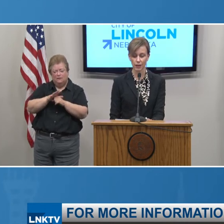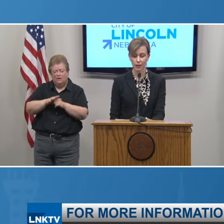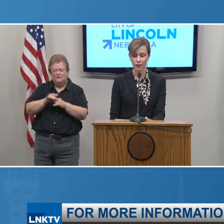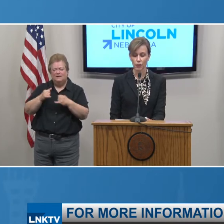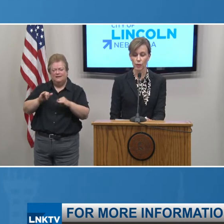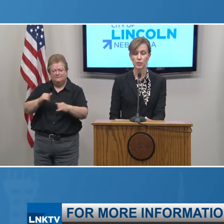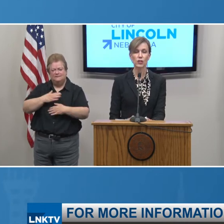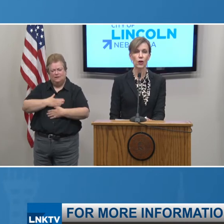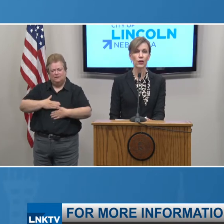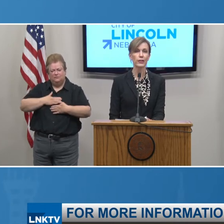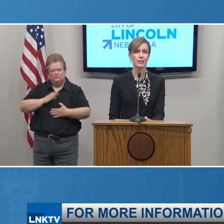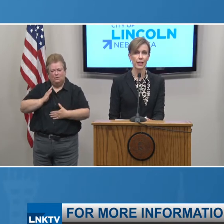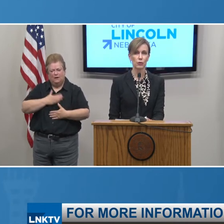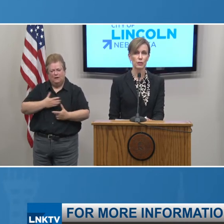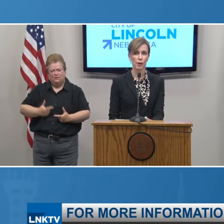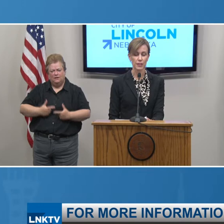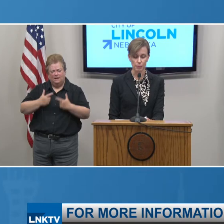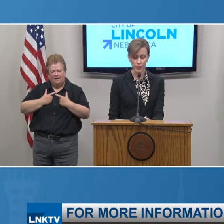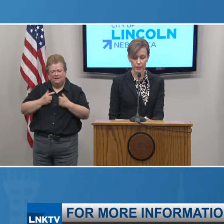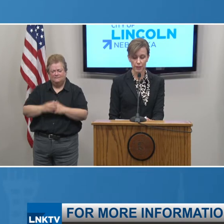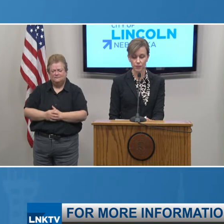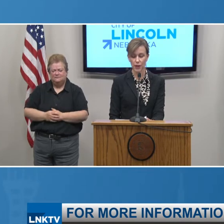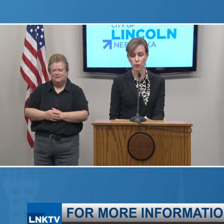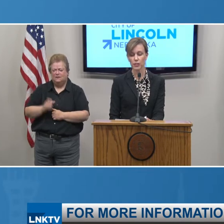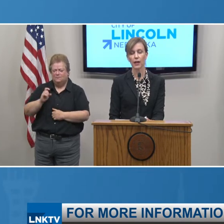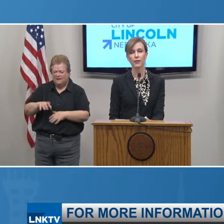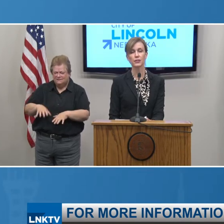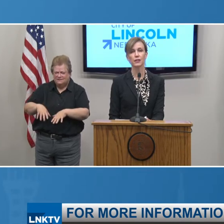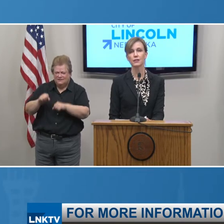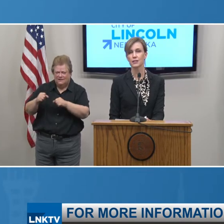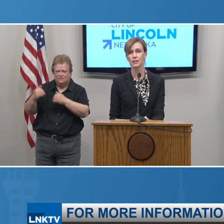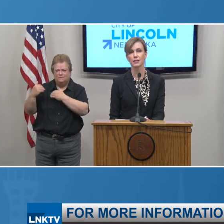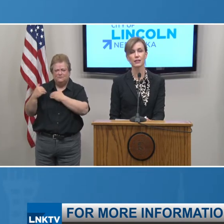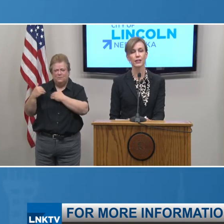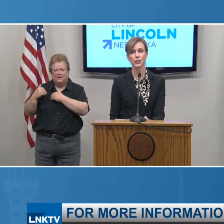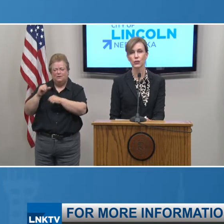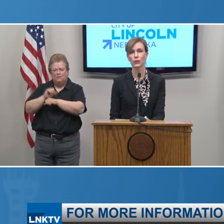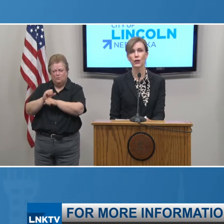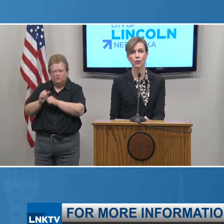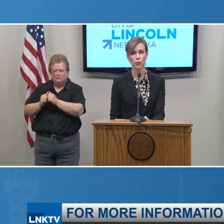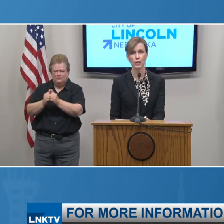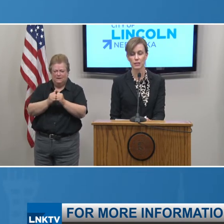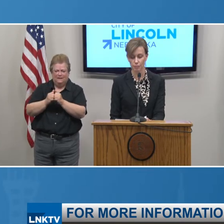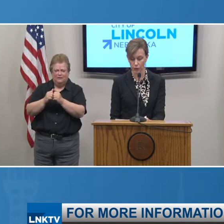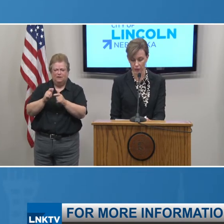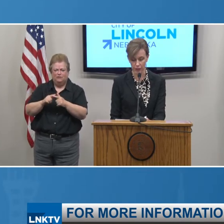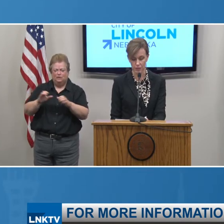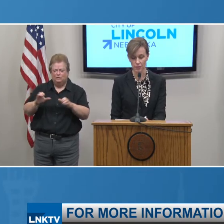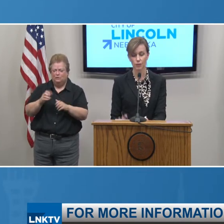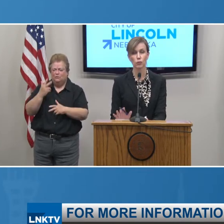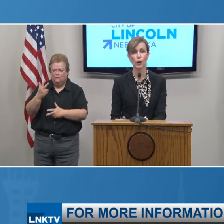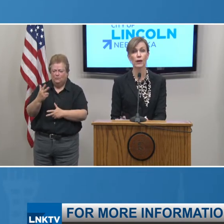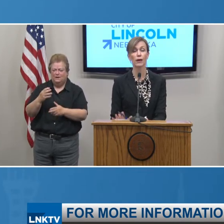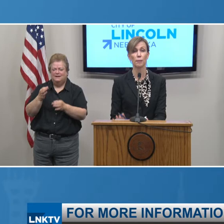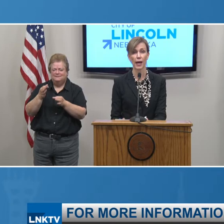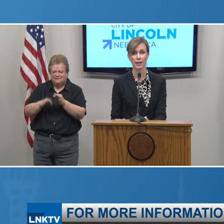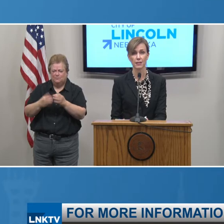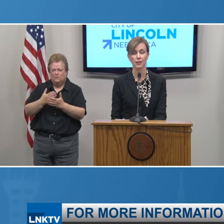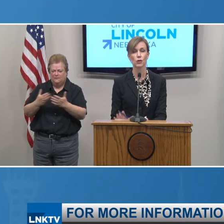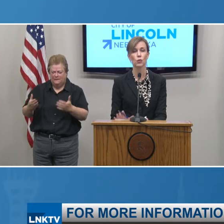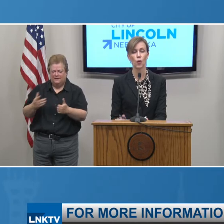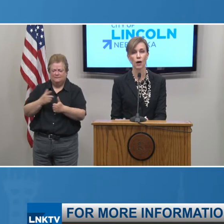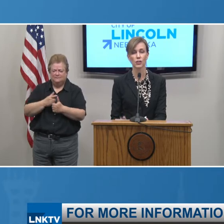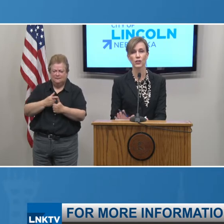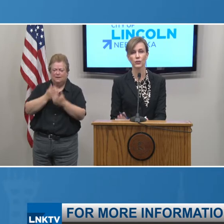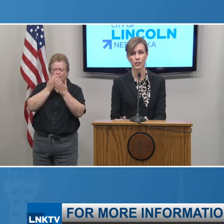joy. We must all take responsibility and work together to consistently do three simple things. Wear a